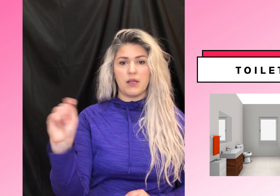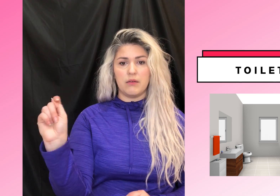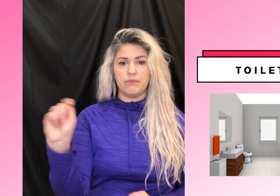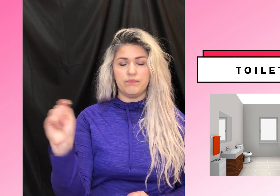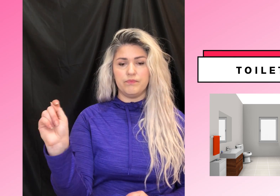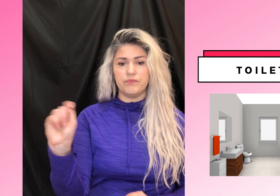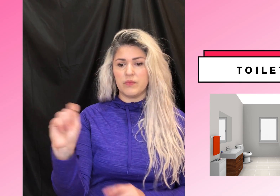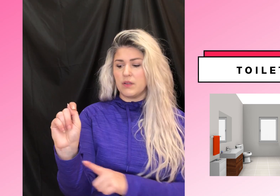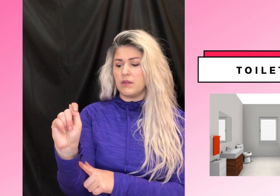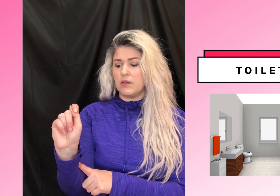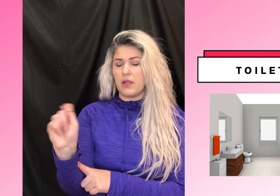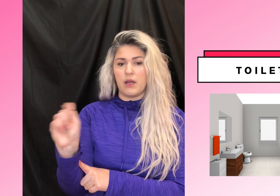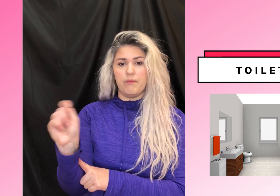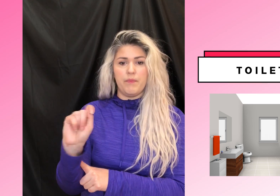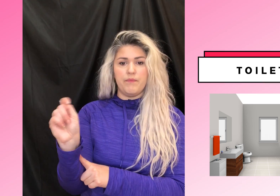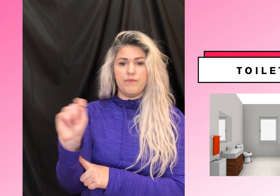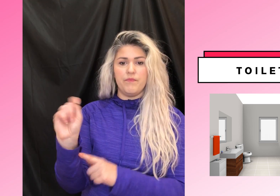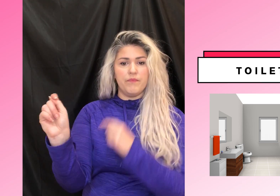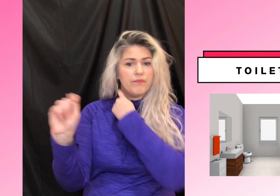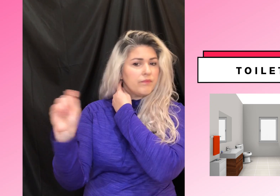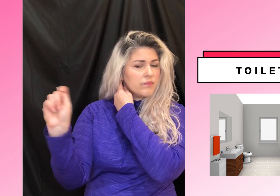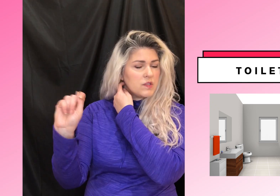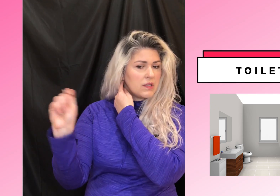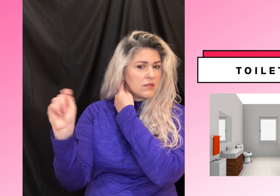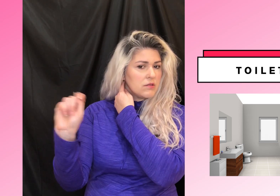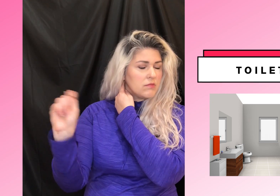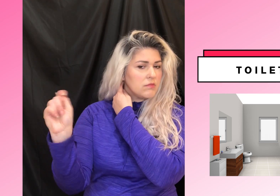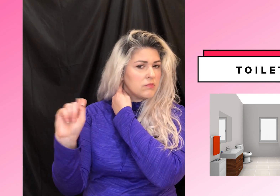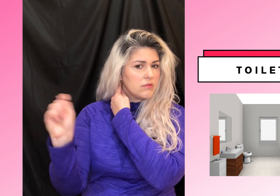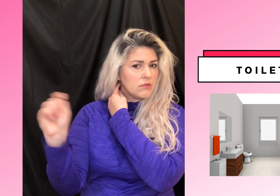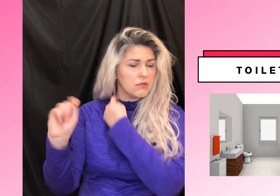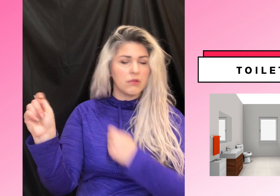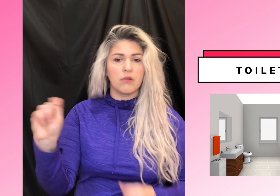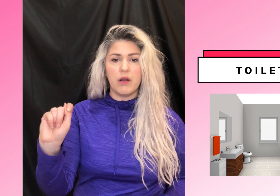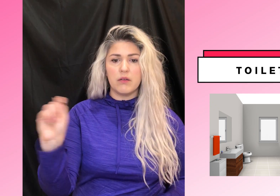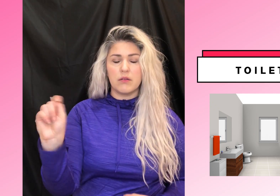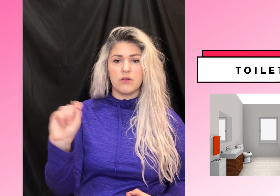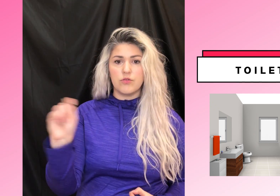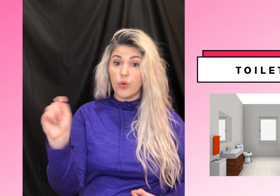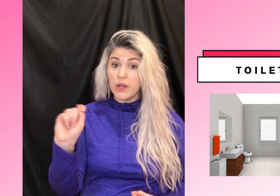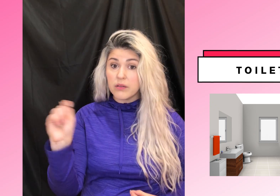side. Like I'm just like this, right? Toilet,